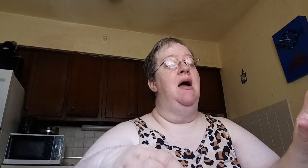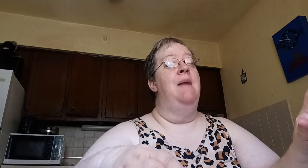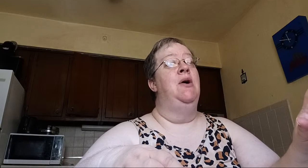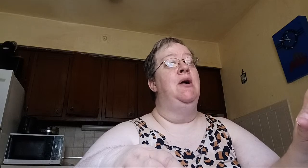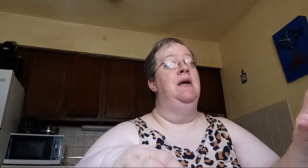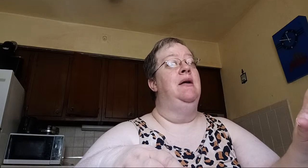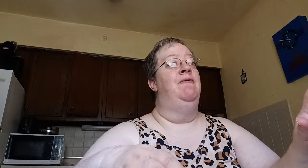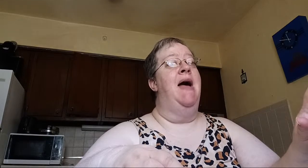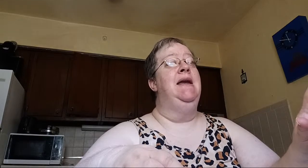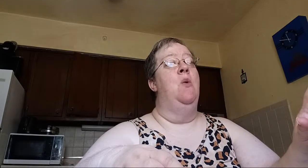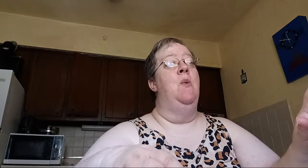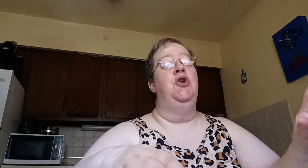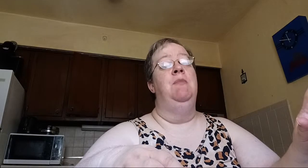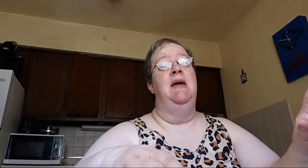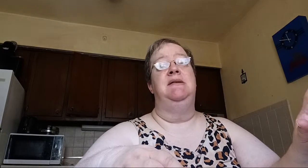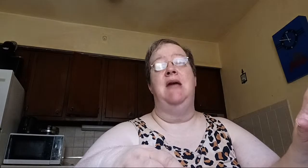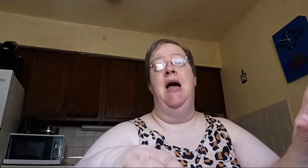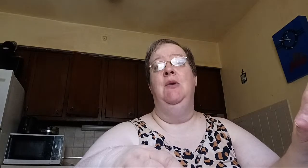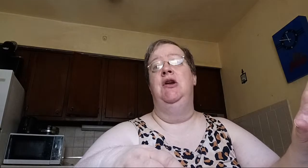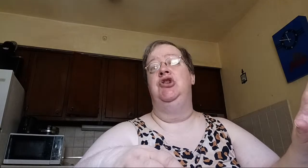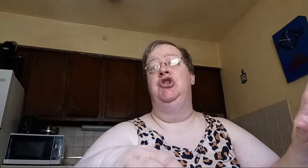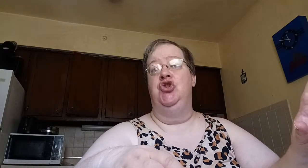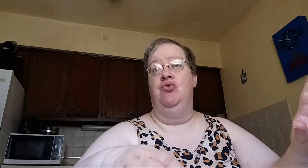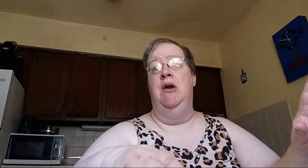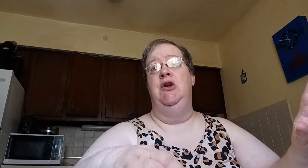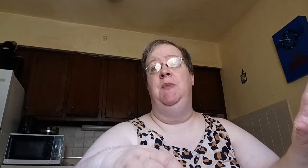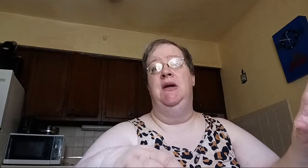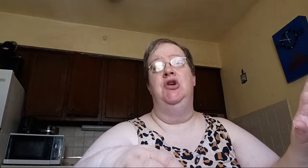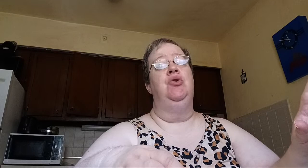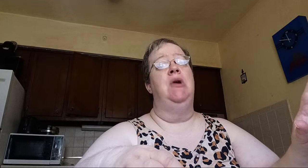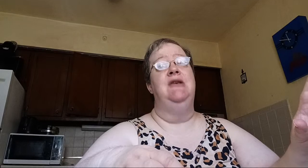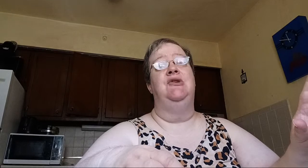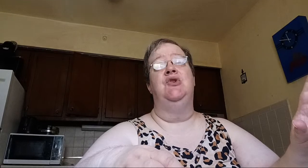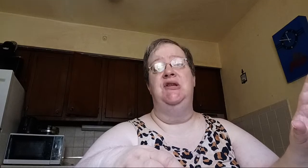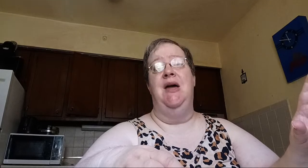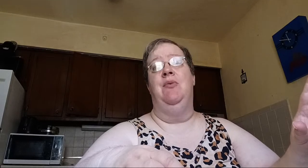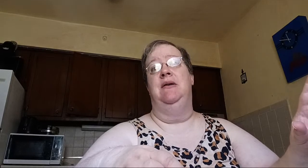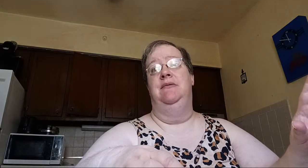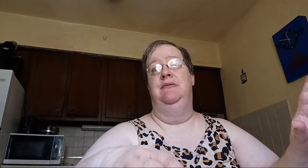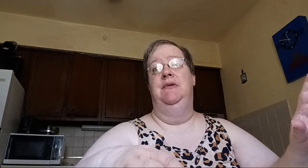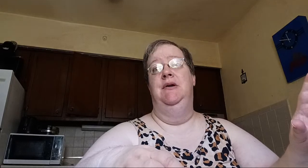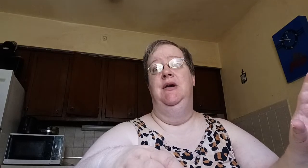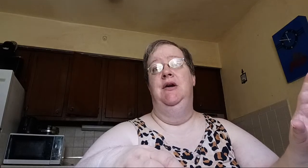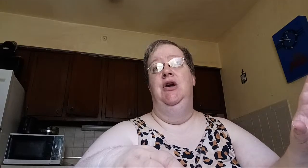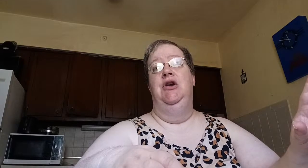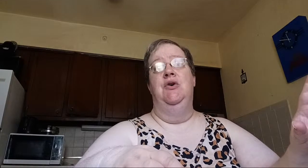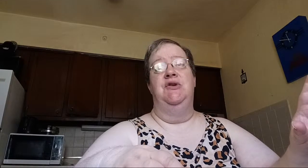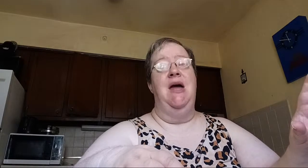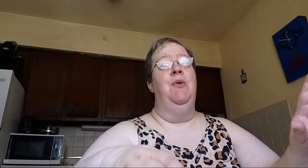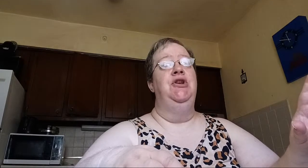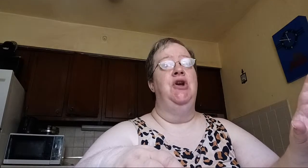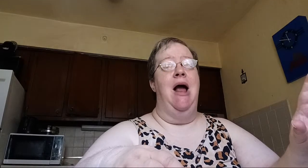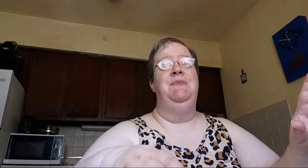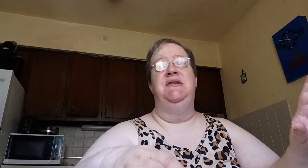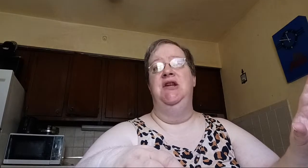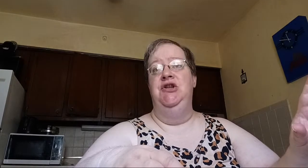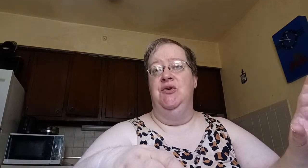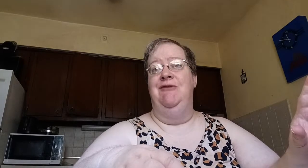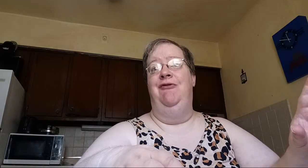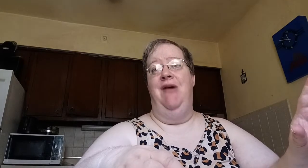If I go in your midst, I'm going to destroy you because you guys are stubborn. You're stubborn, you're obstinate, you're defiant.